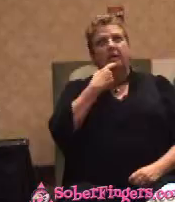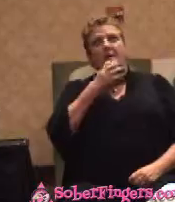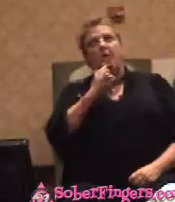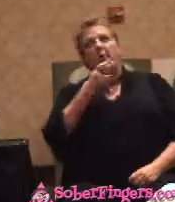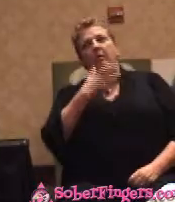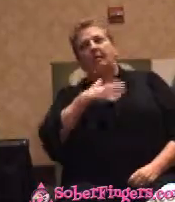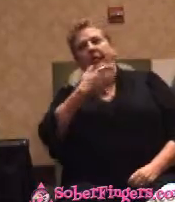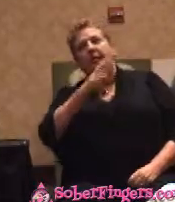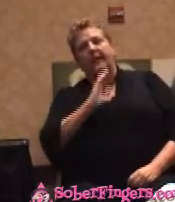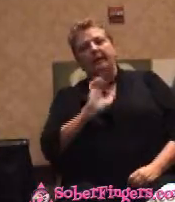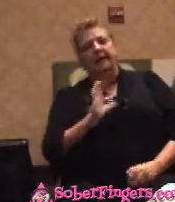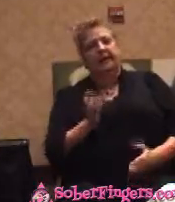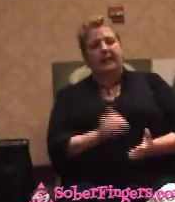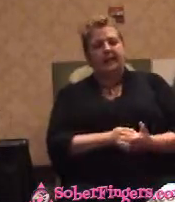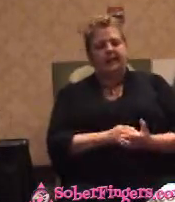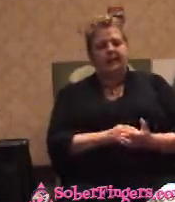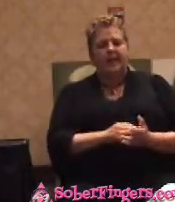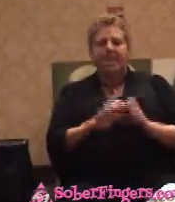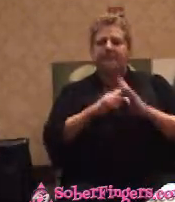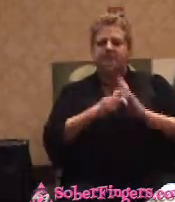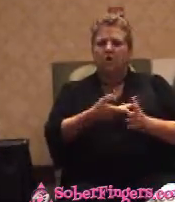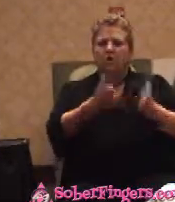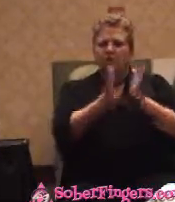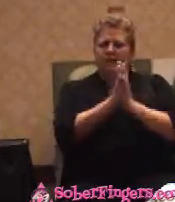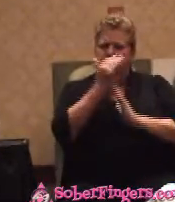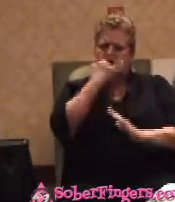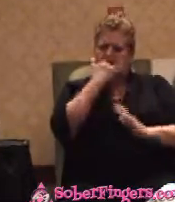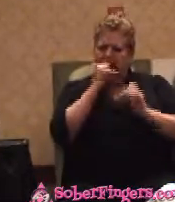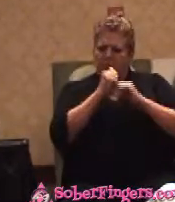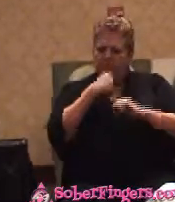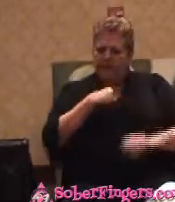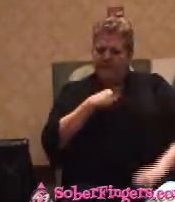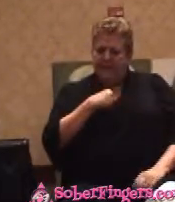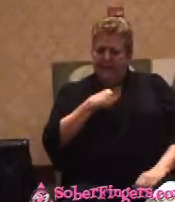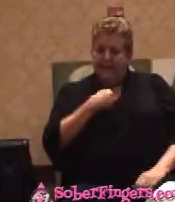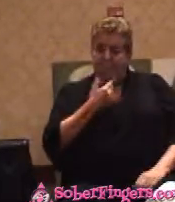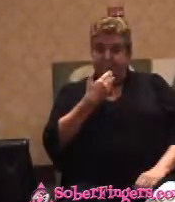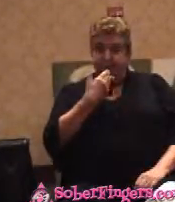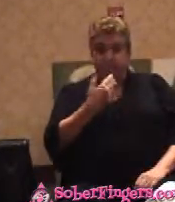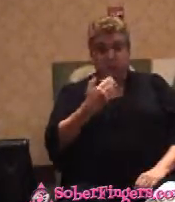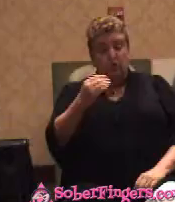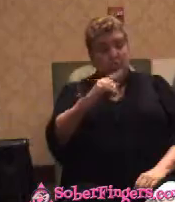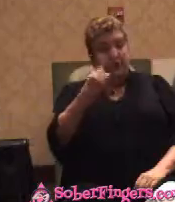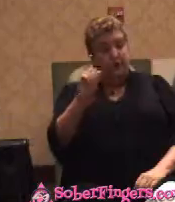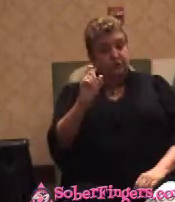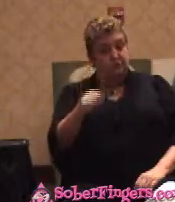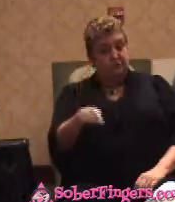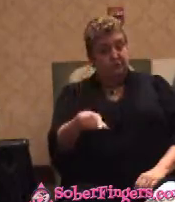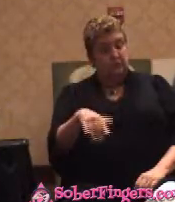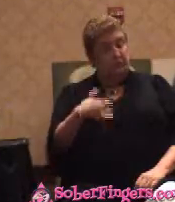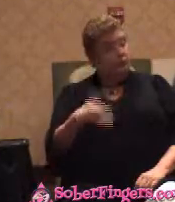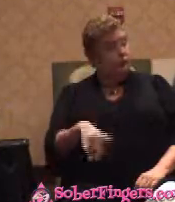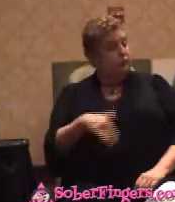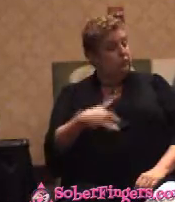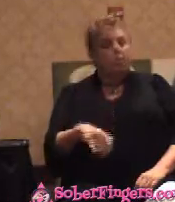And I began to ask myself, what's wrong with me? Good question. Good question. What's wrong with me?